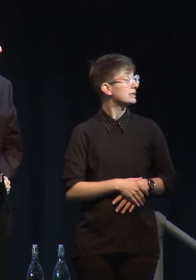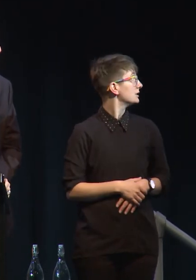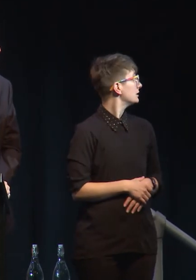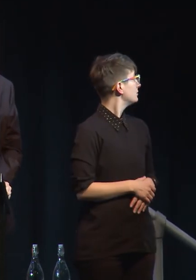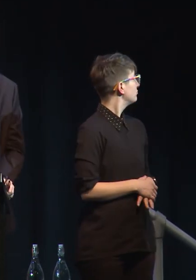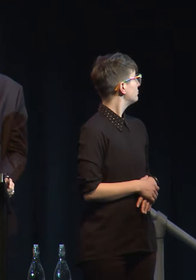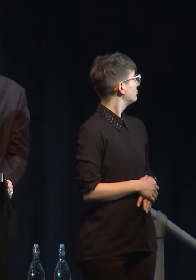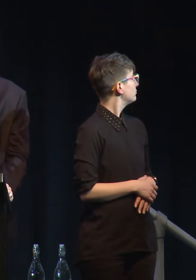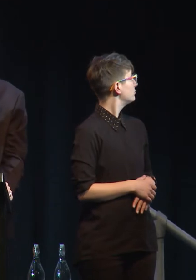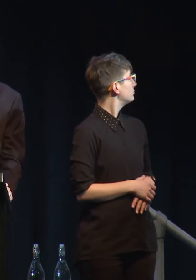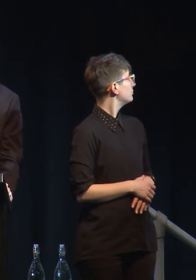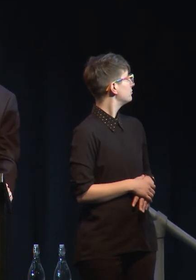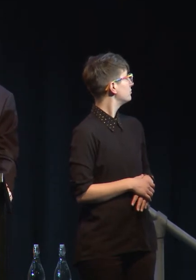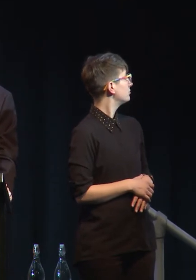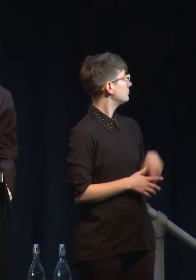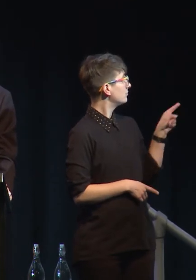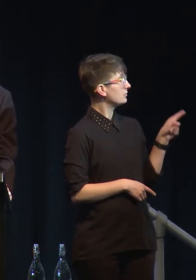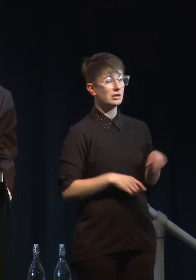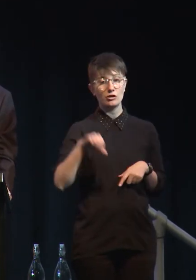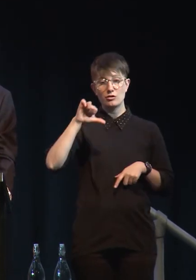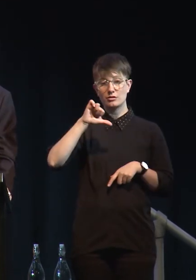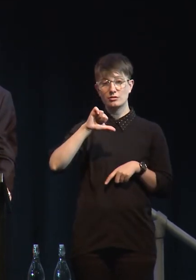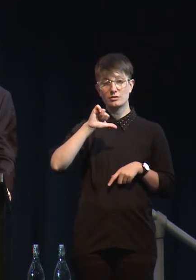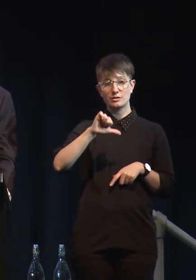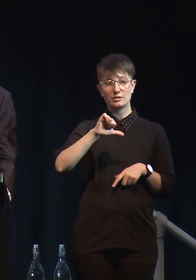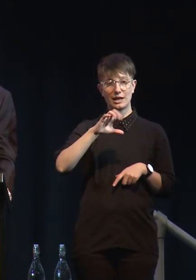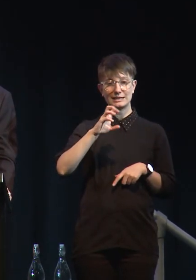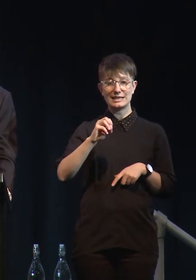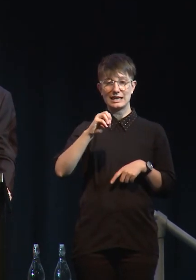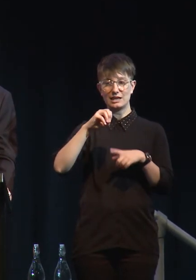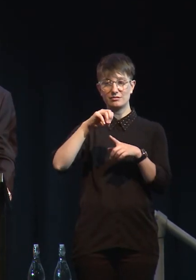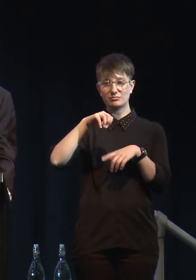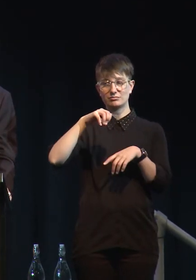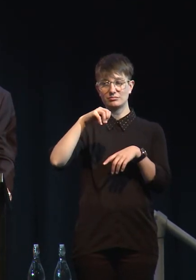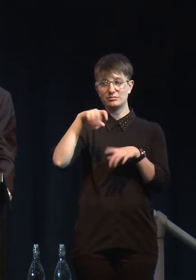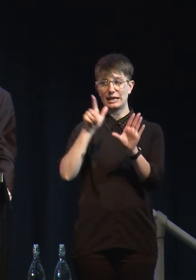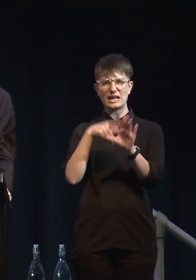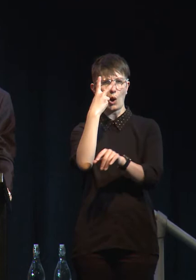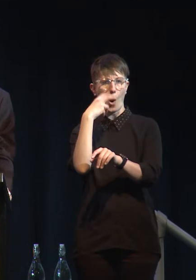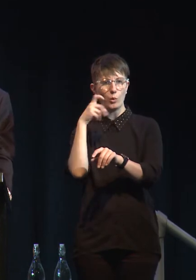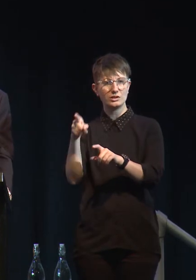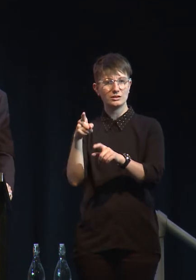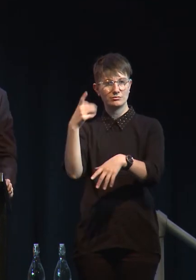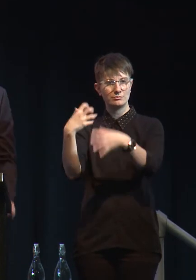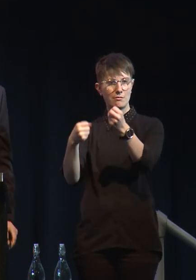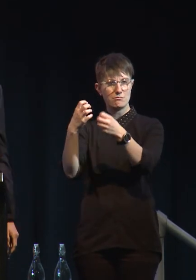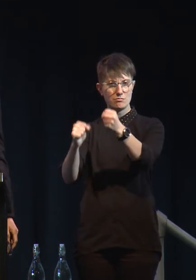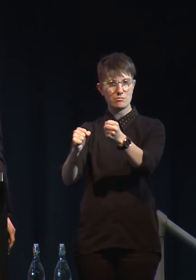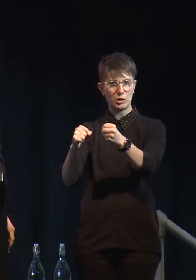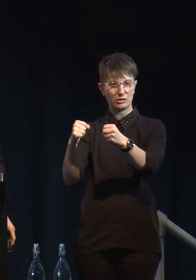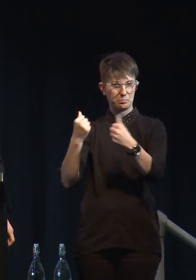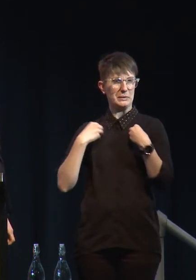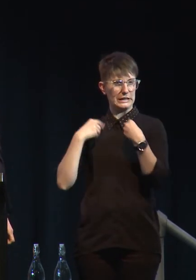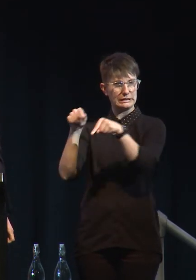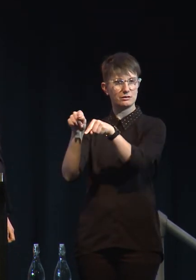there's a 90-year-old dairy in the States, and they saw this trend happening, and they